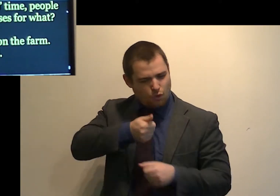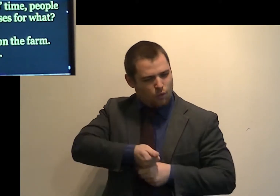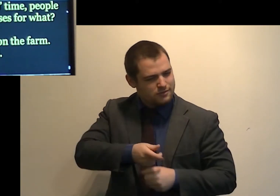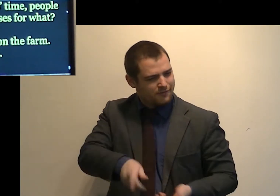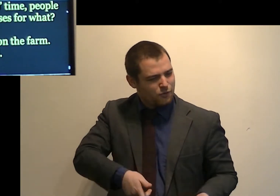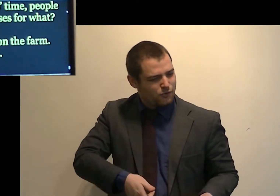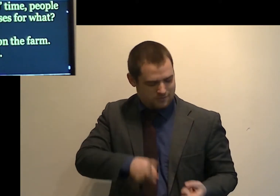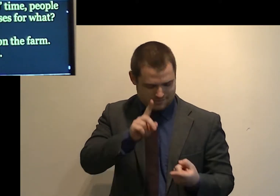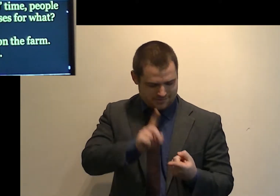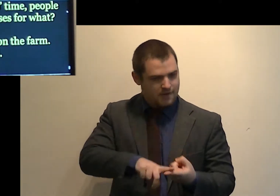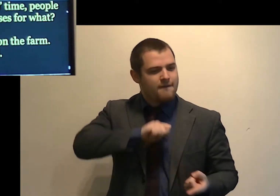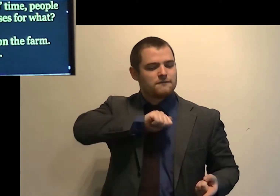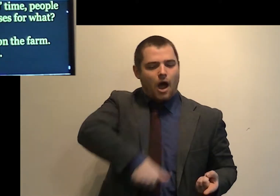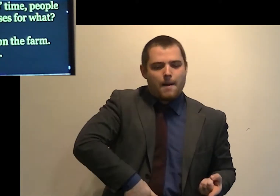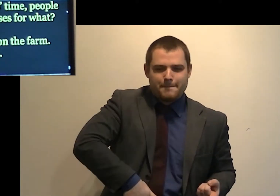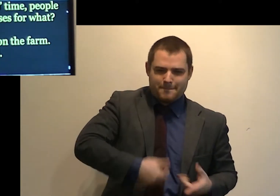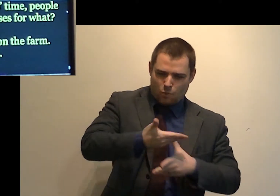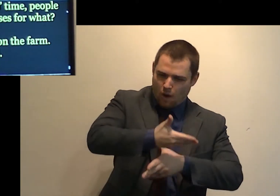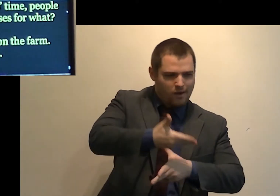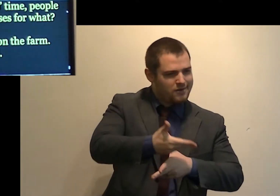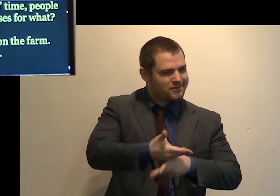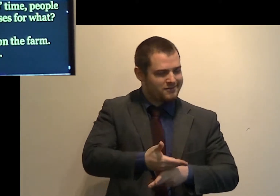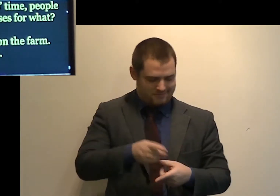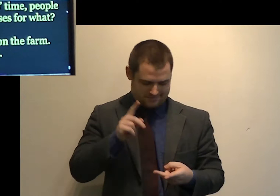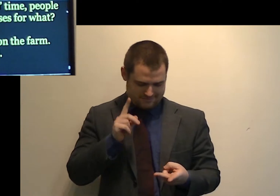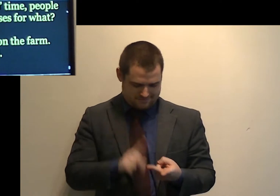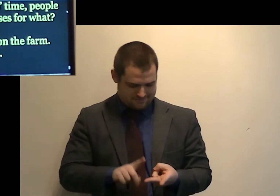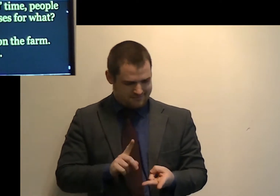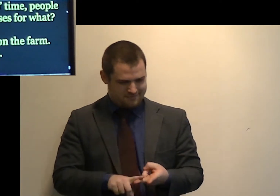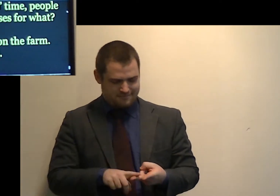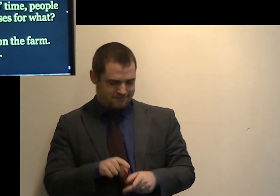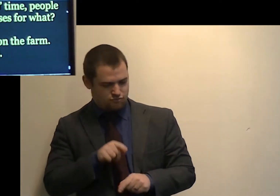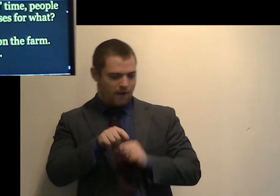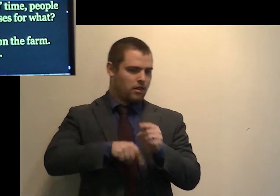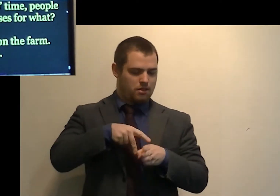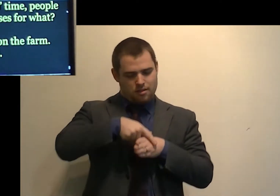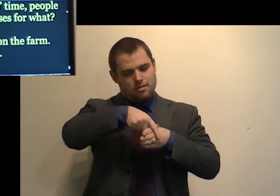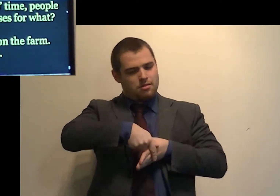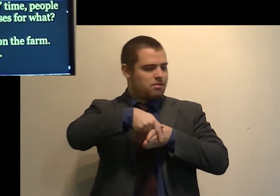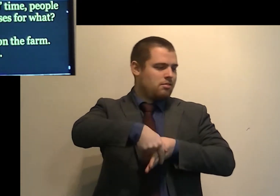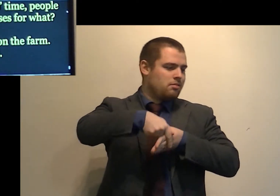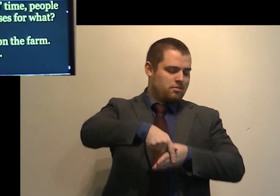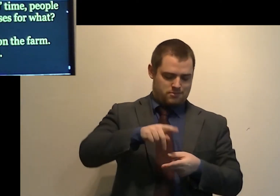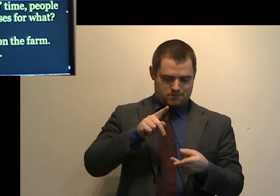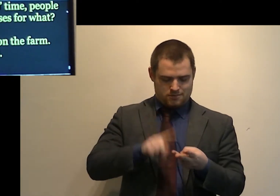work on the crown. Number two, travel. Number three, roar.